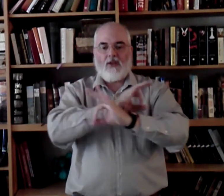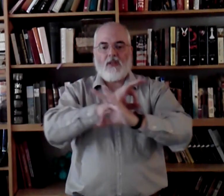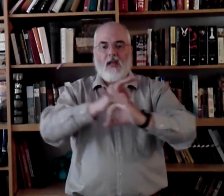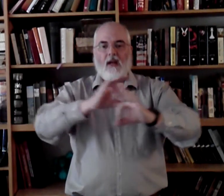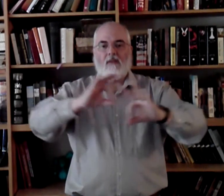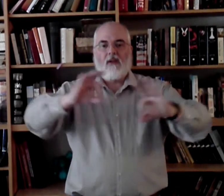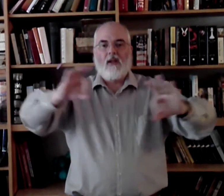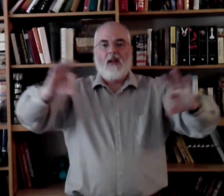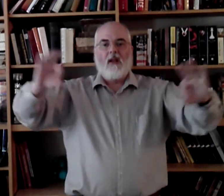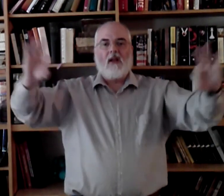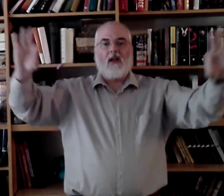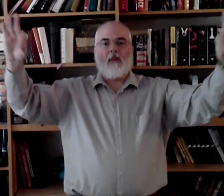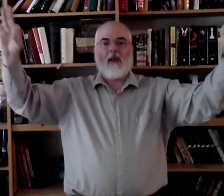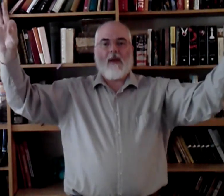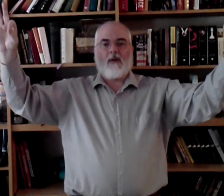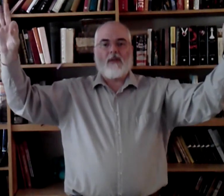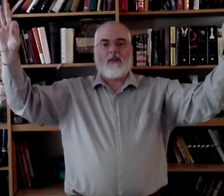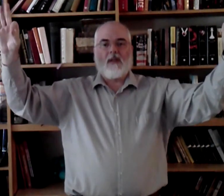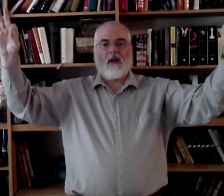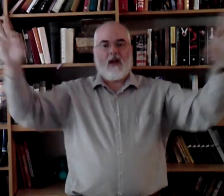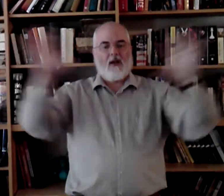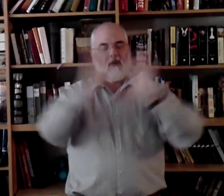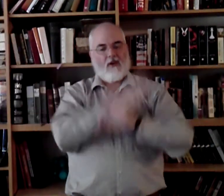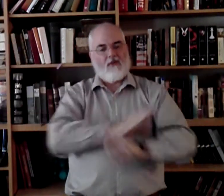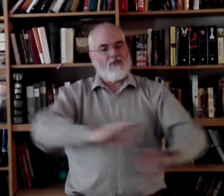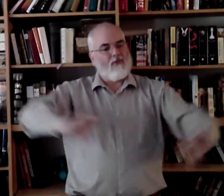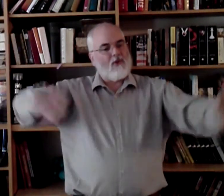just kind of coming out. All right? Free.